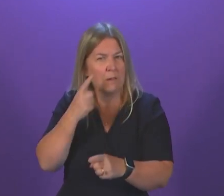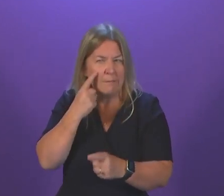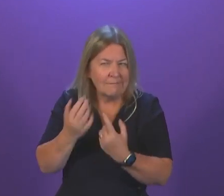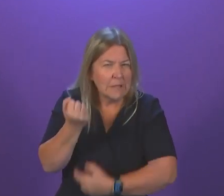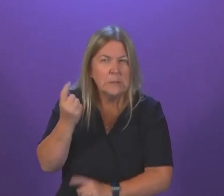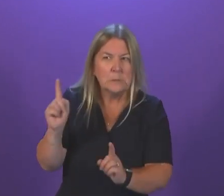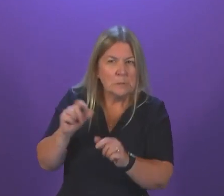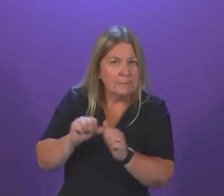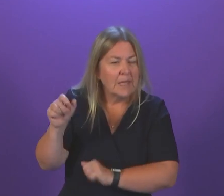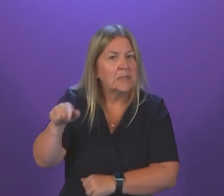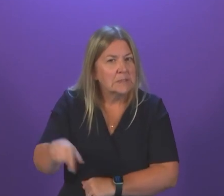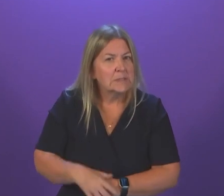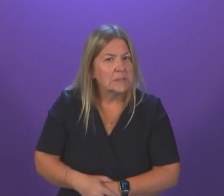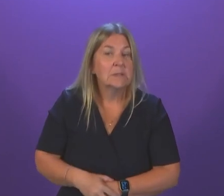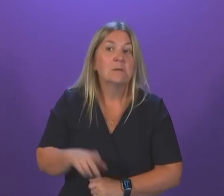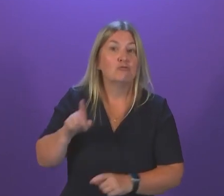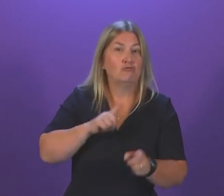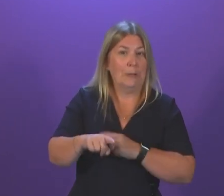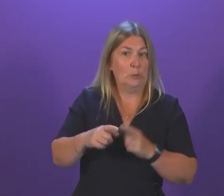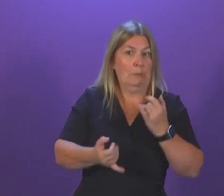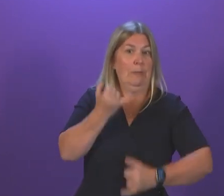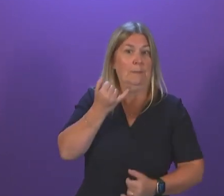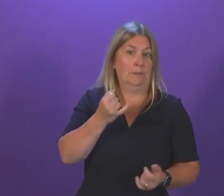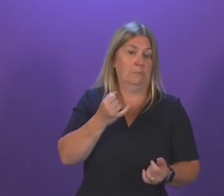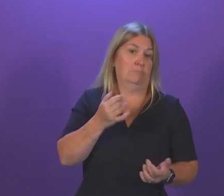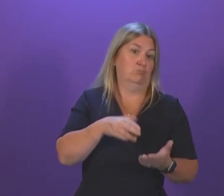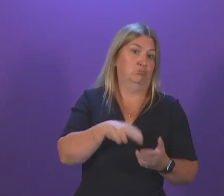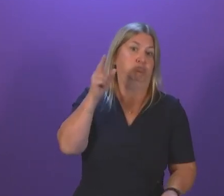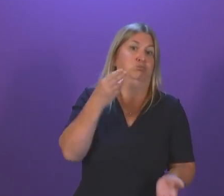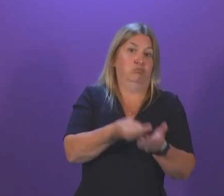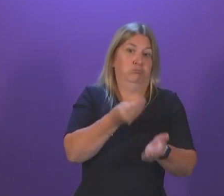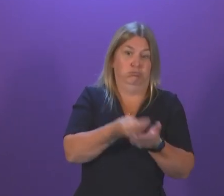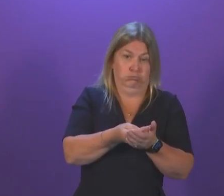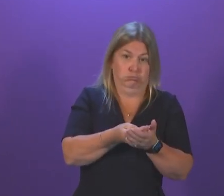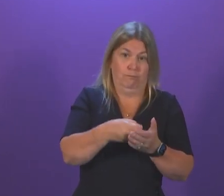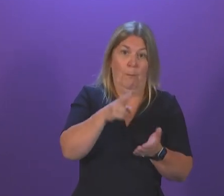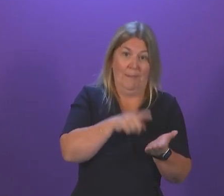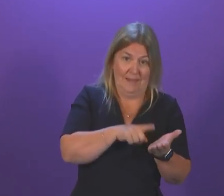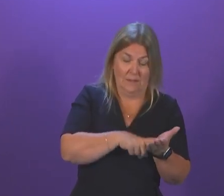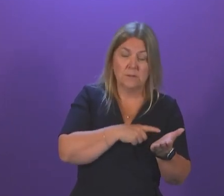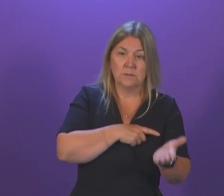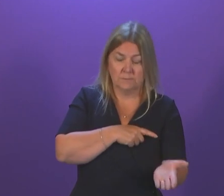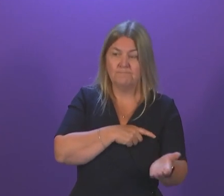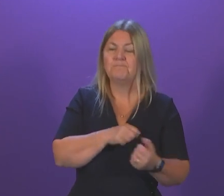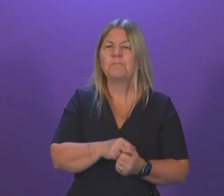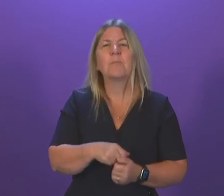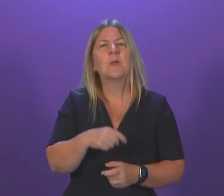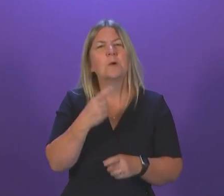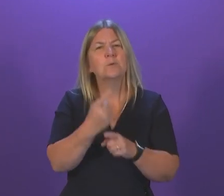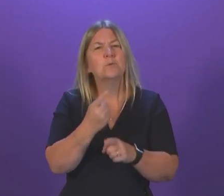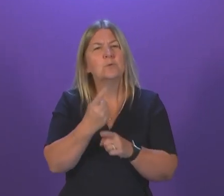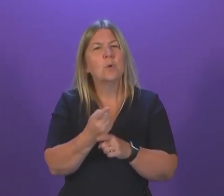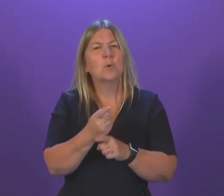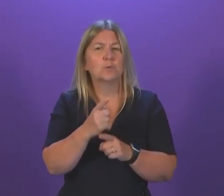of high transmission charges in Scotland, and he has also met with a range of suppliers and consumer groups. We've also written to the Bayes Business Secretary